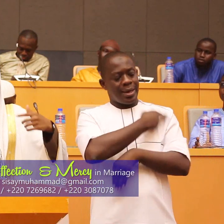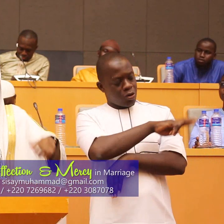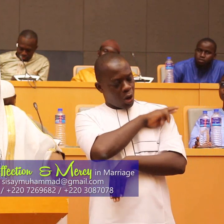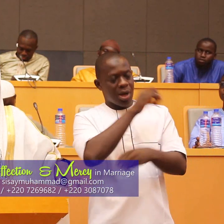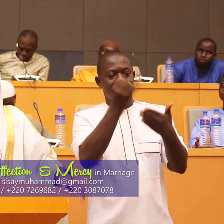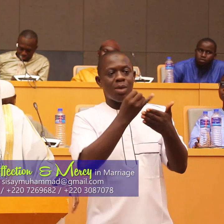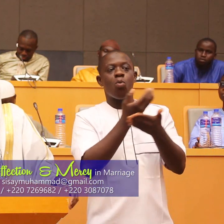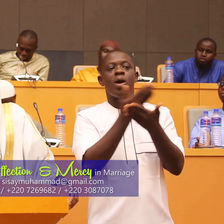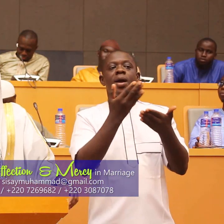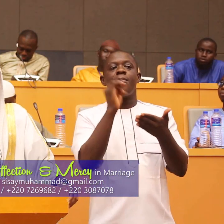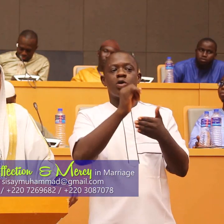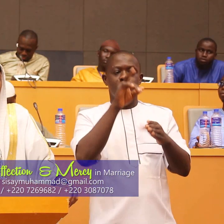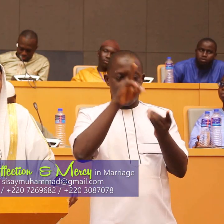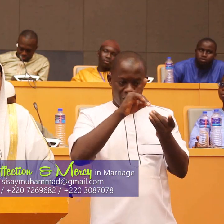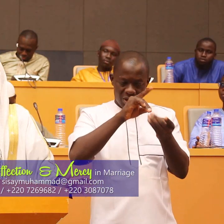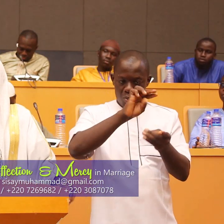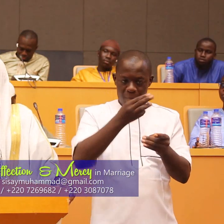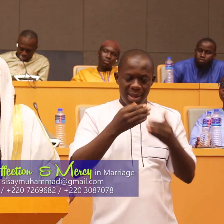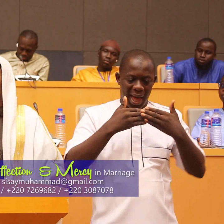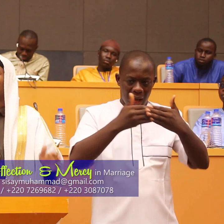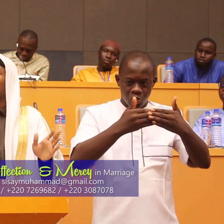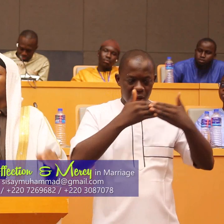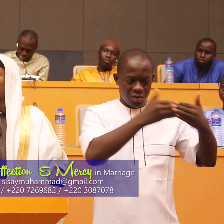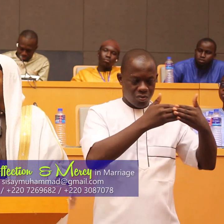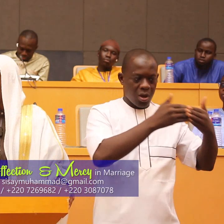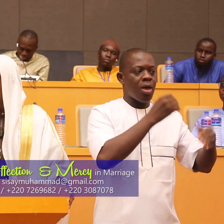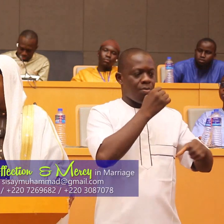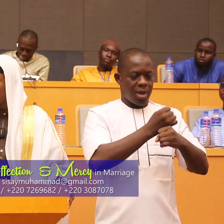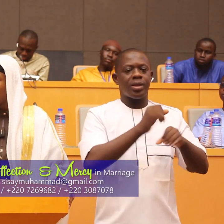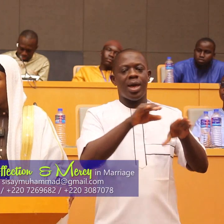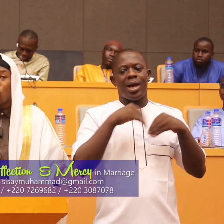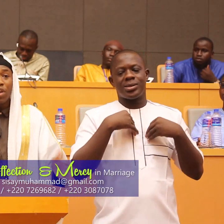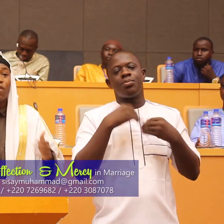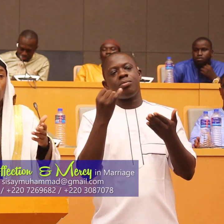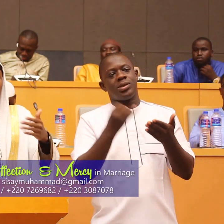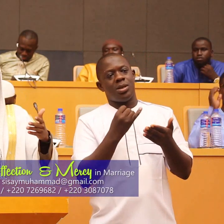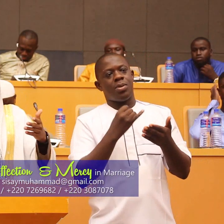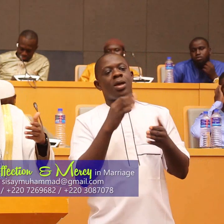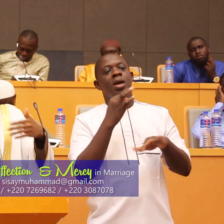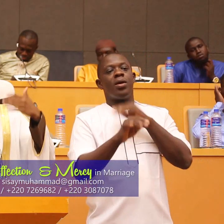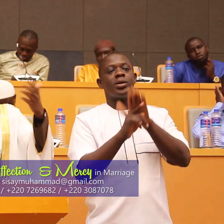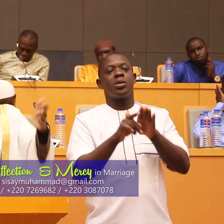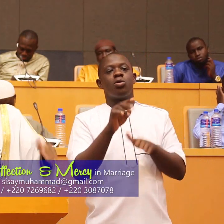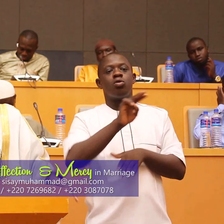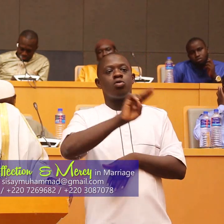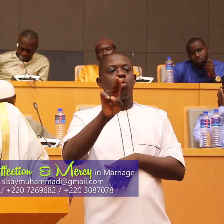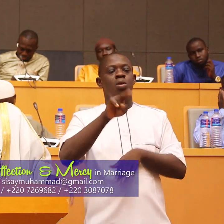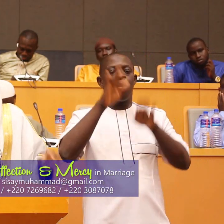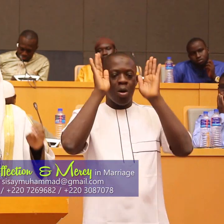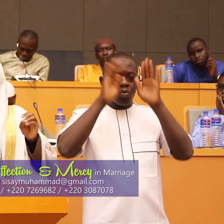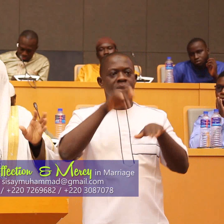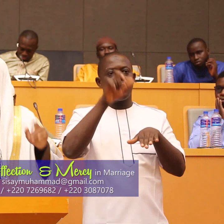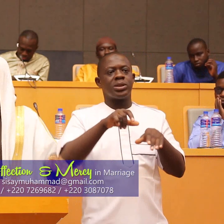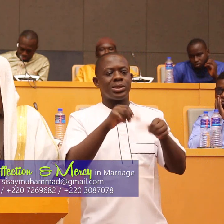because of his actions now are you that type of muslim whom if a non muslim start looking at him